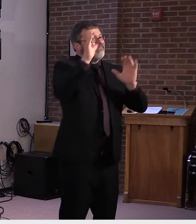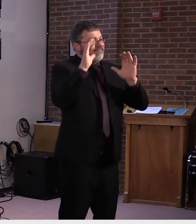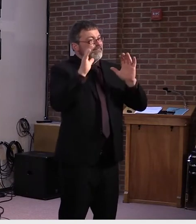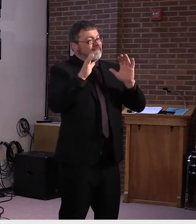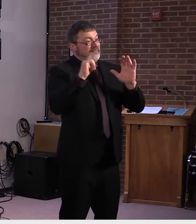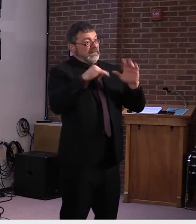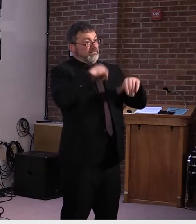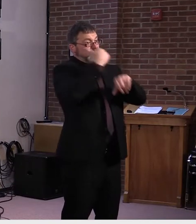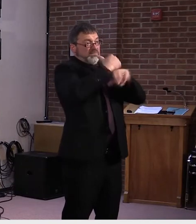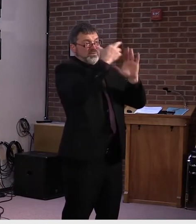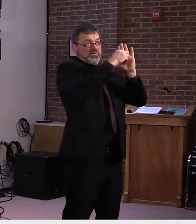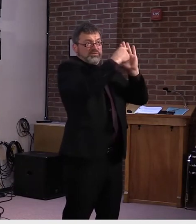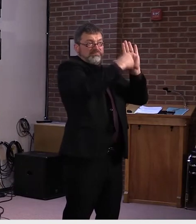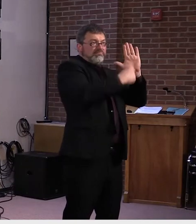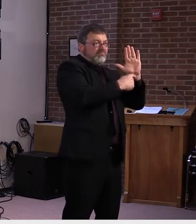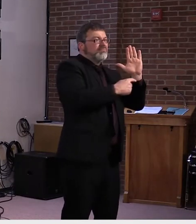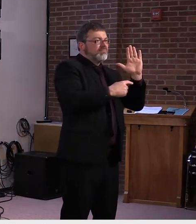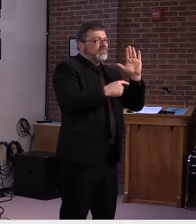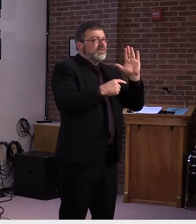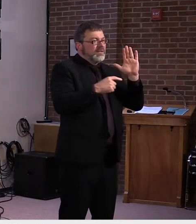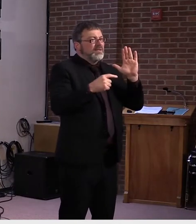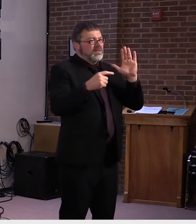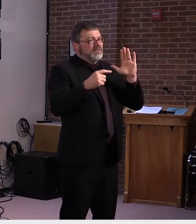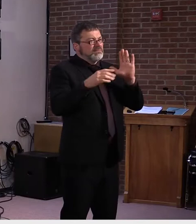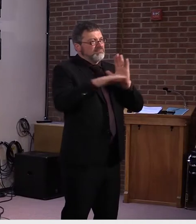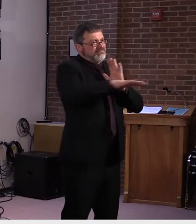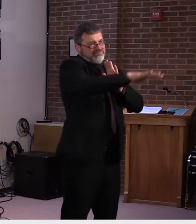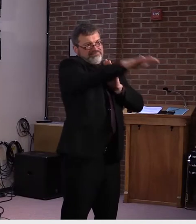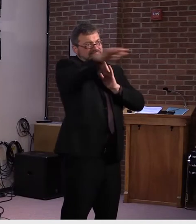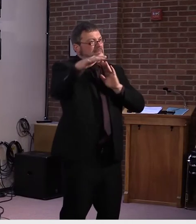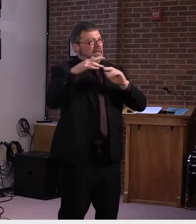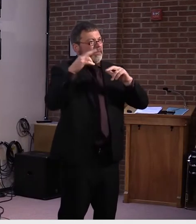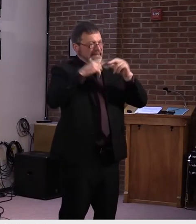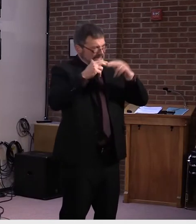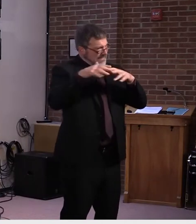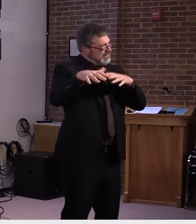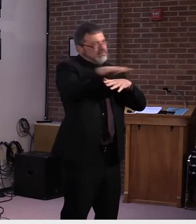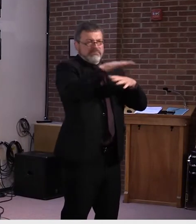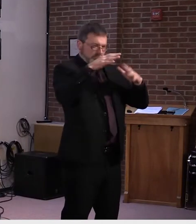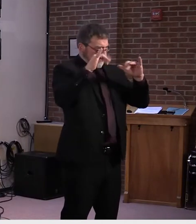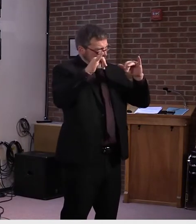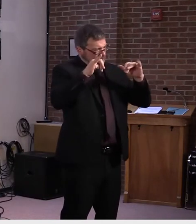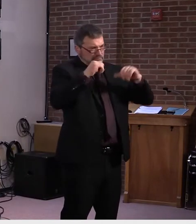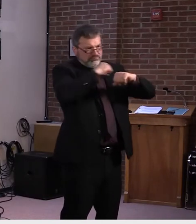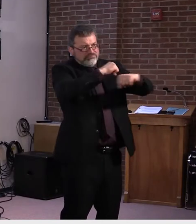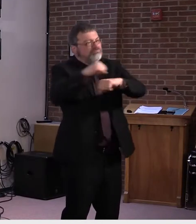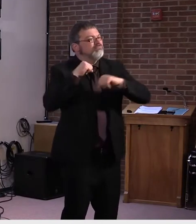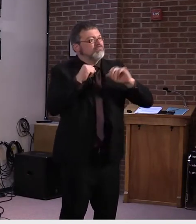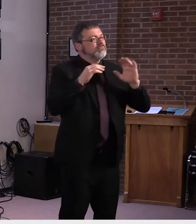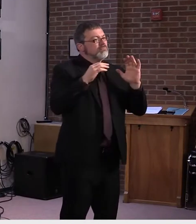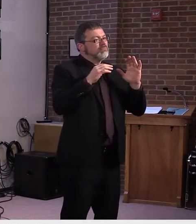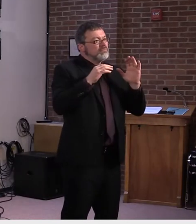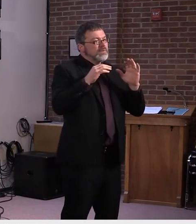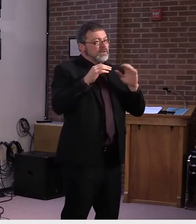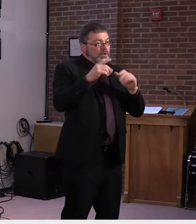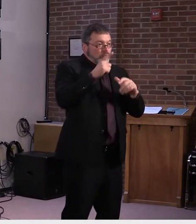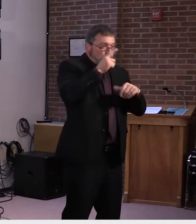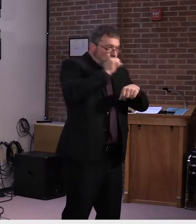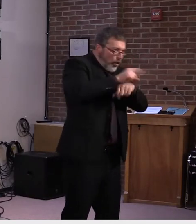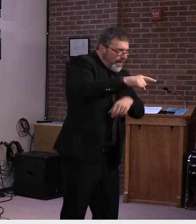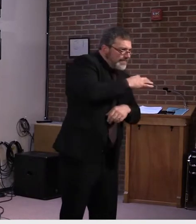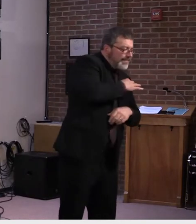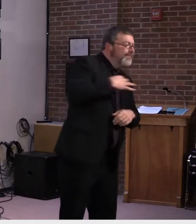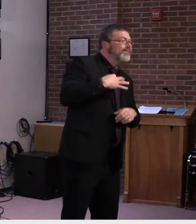entire facility. And as, as, you know, we try to make sure that we, as quickly as